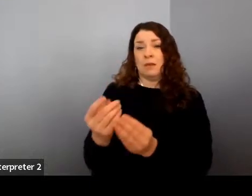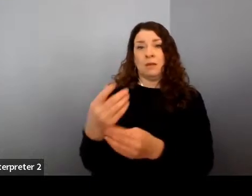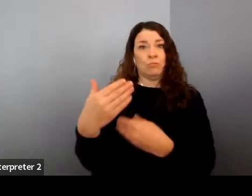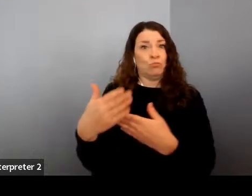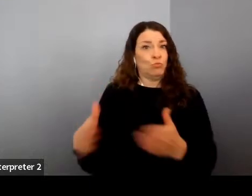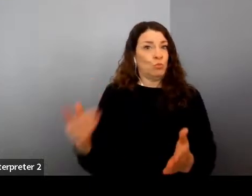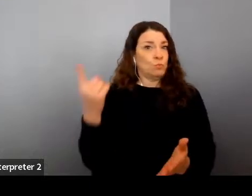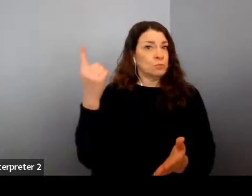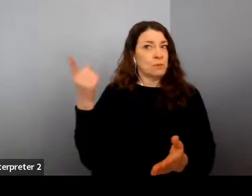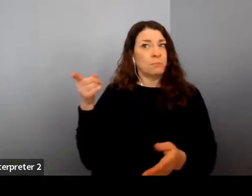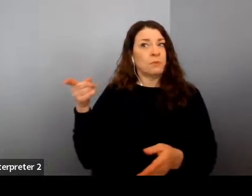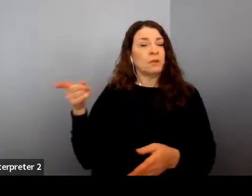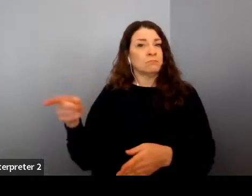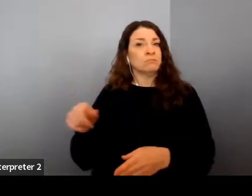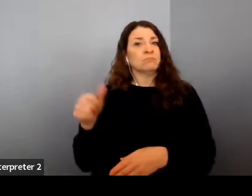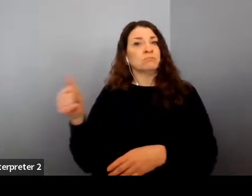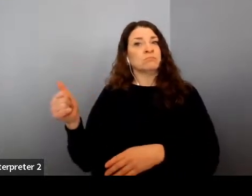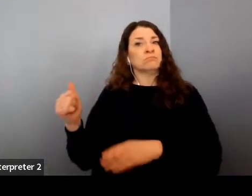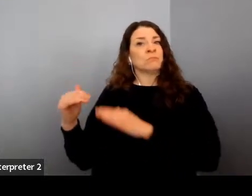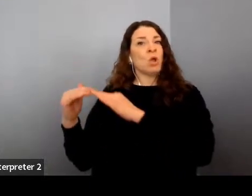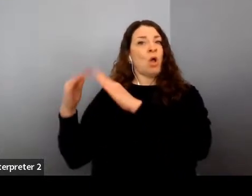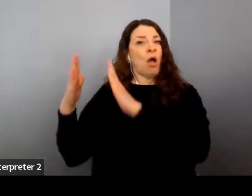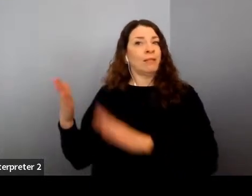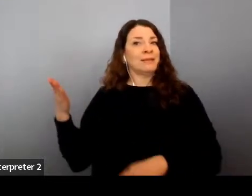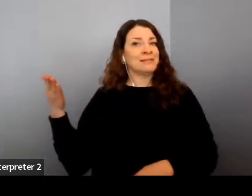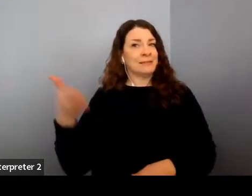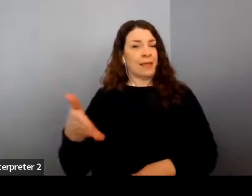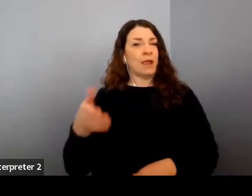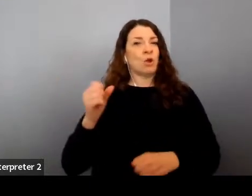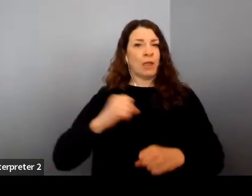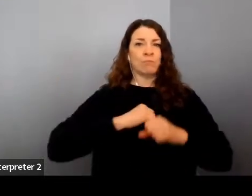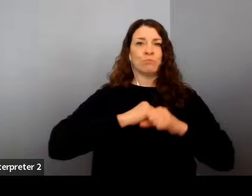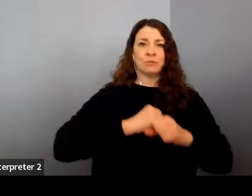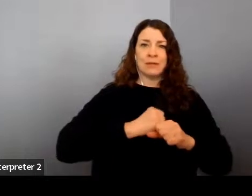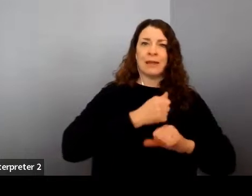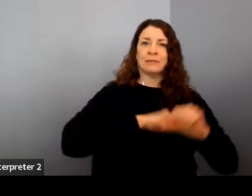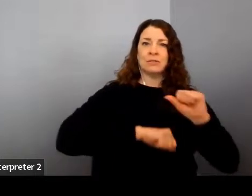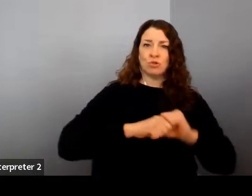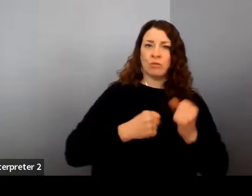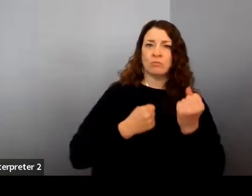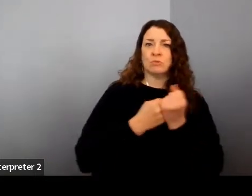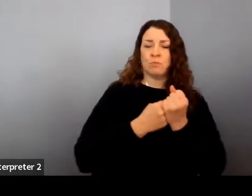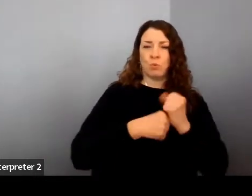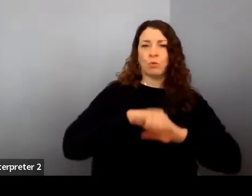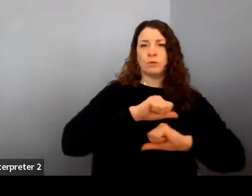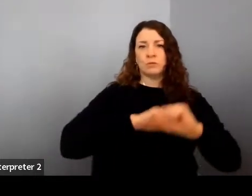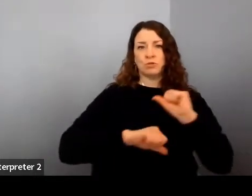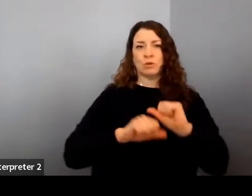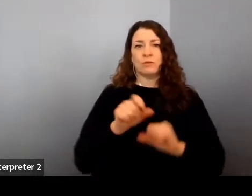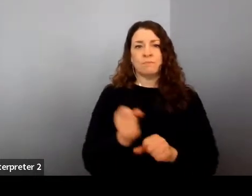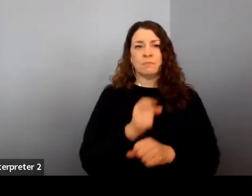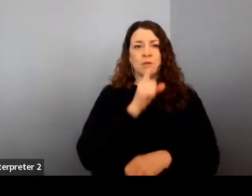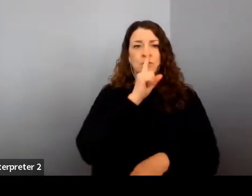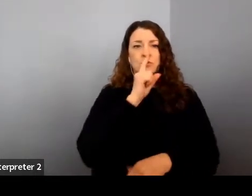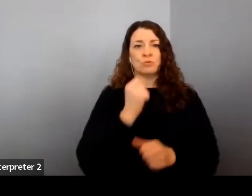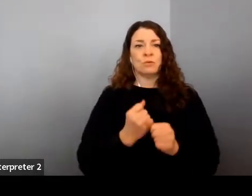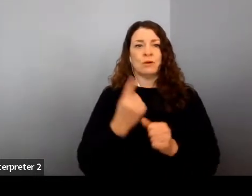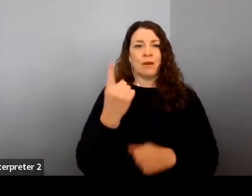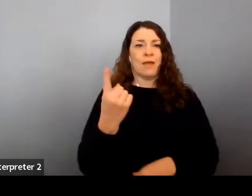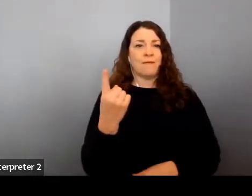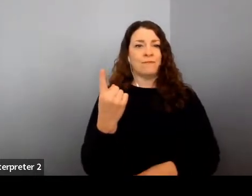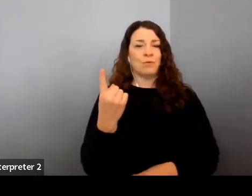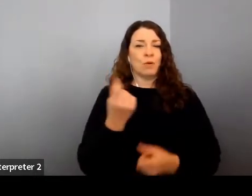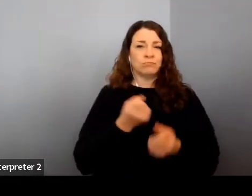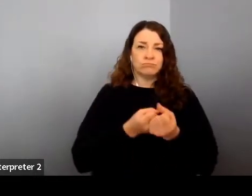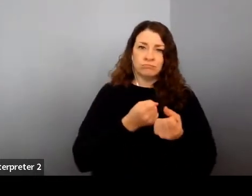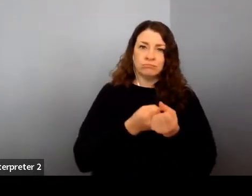we can really be supportive colleagues to each other, look out for each other and make sure that, you know, everyone has an eye out for